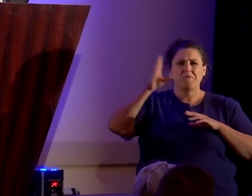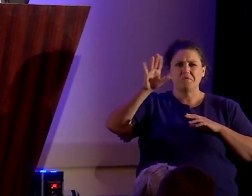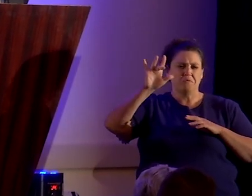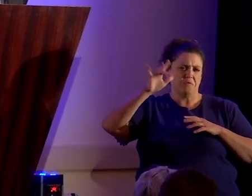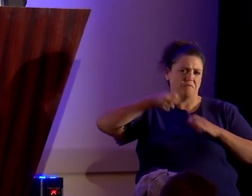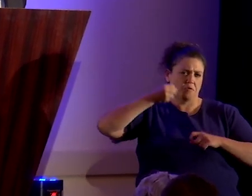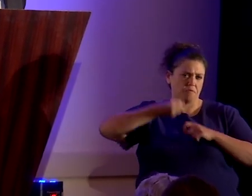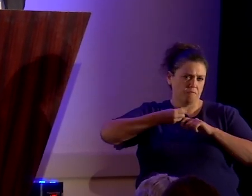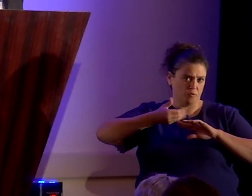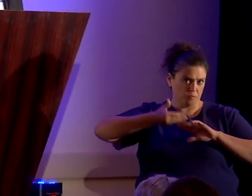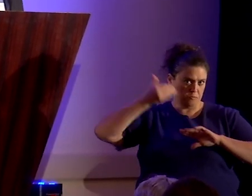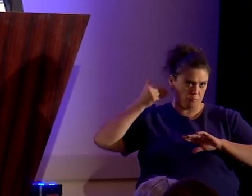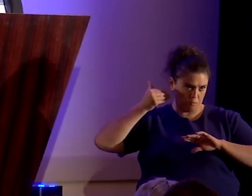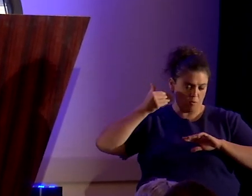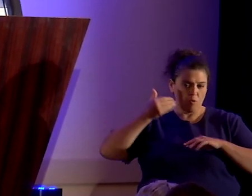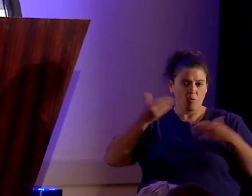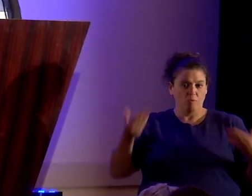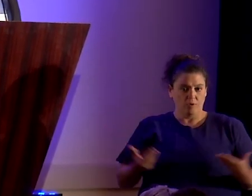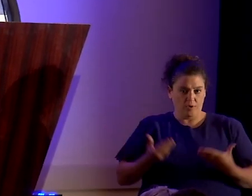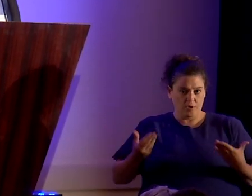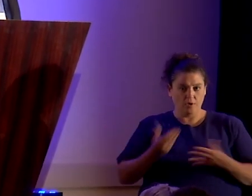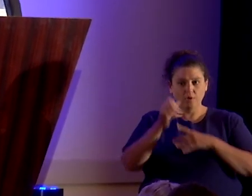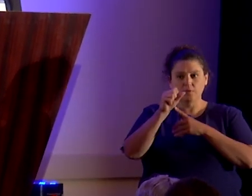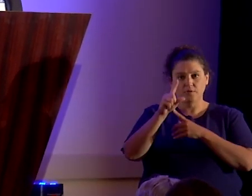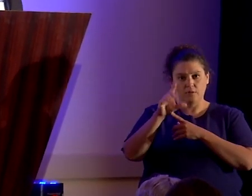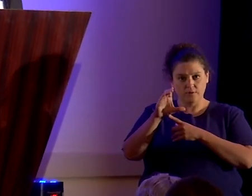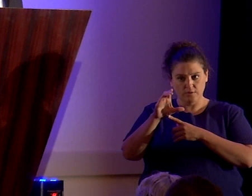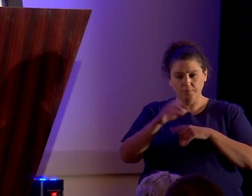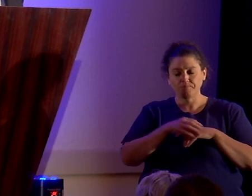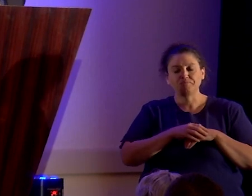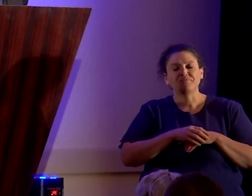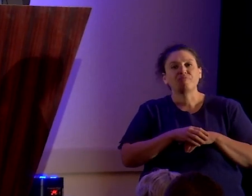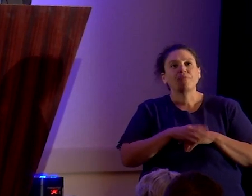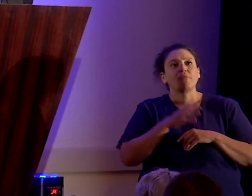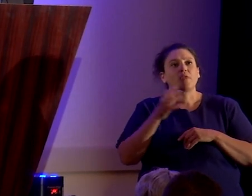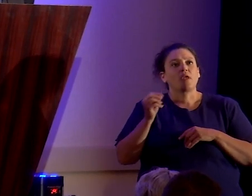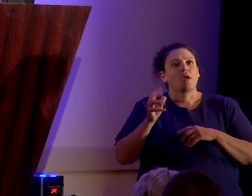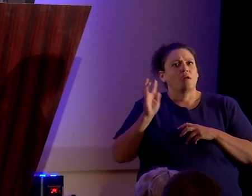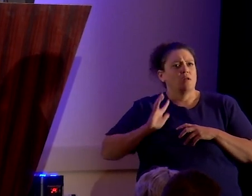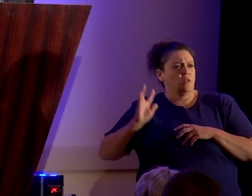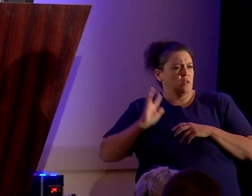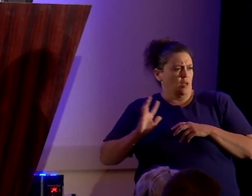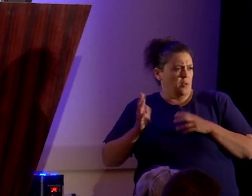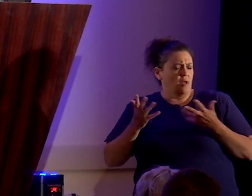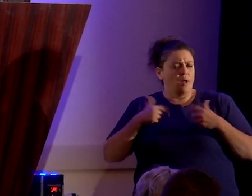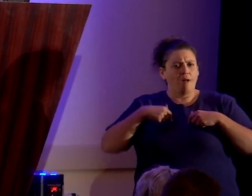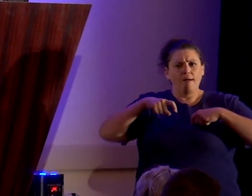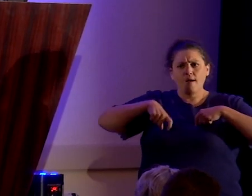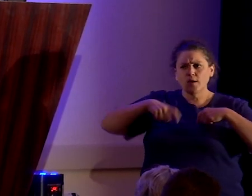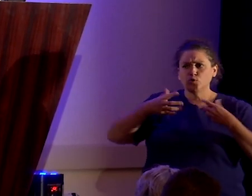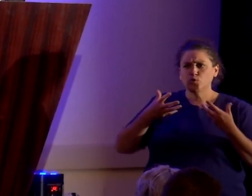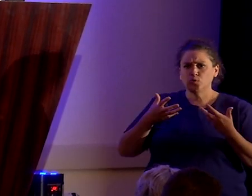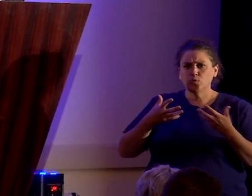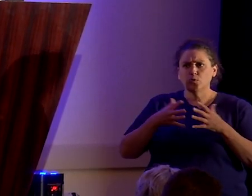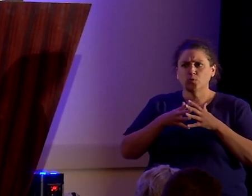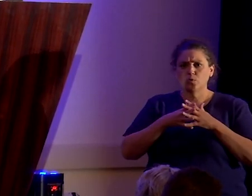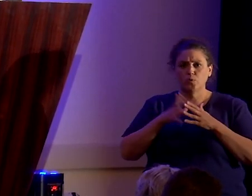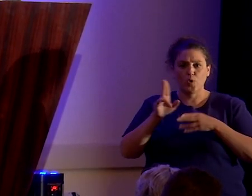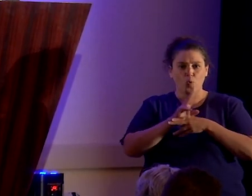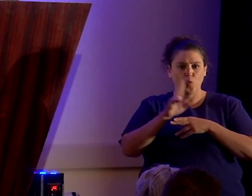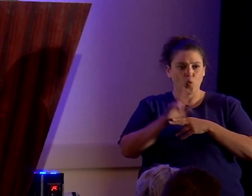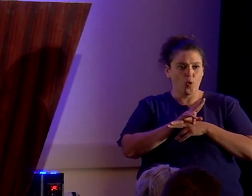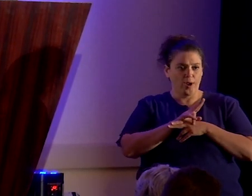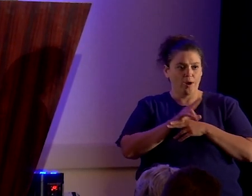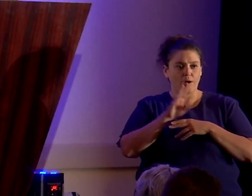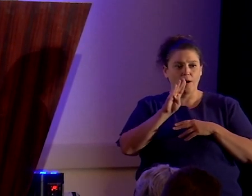ago here in Salt Lake City. And at that time I had to wear a bulletproof